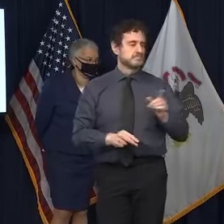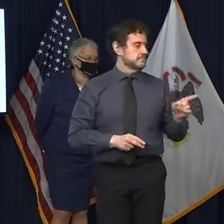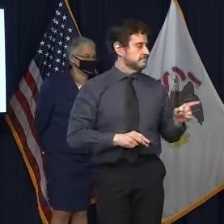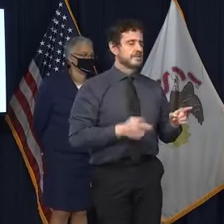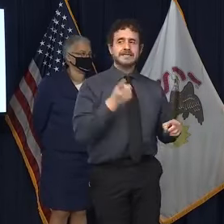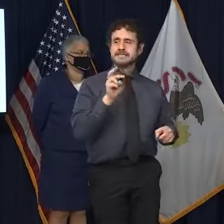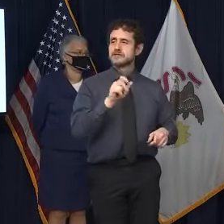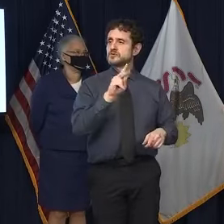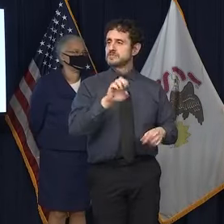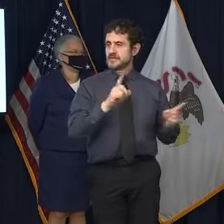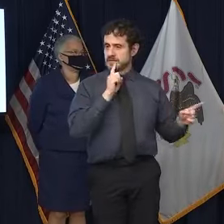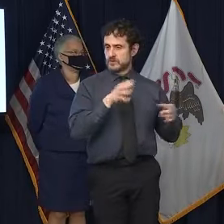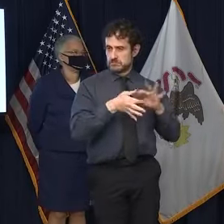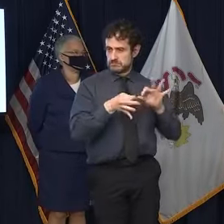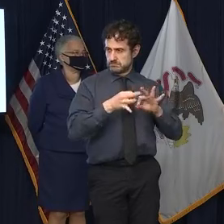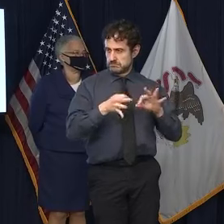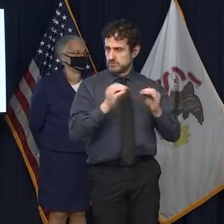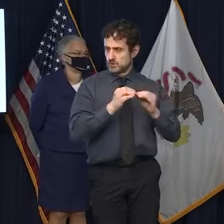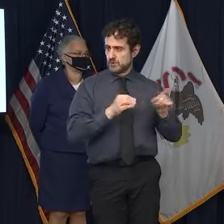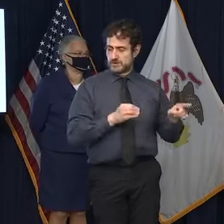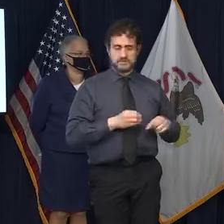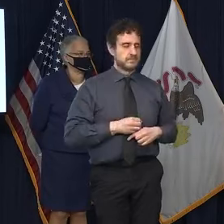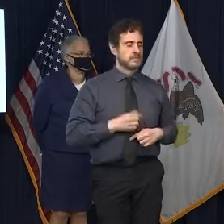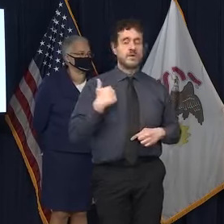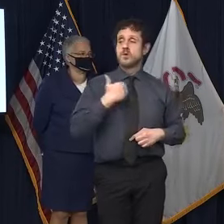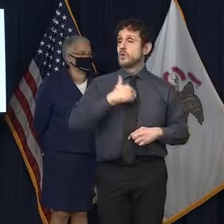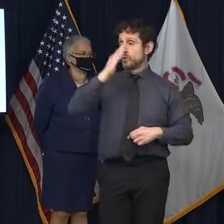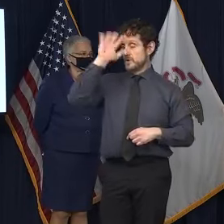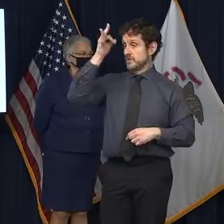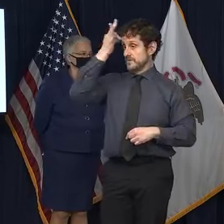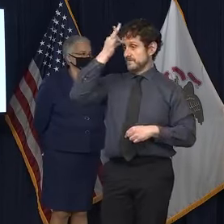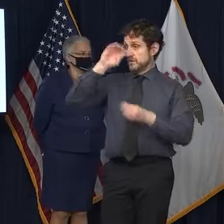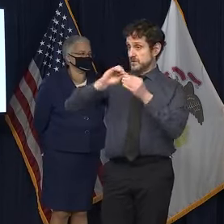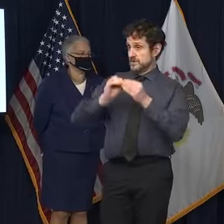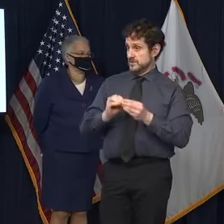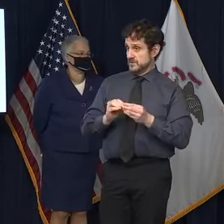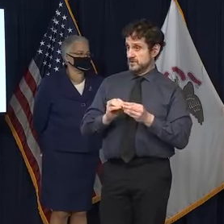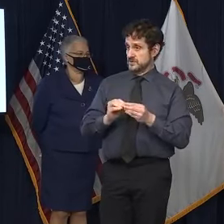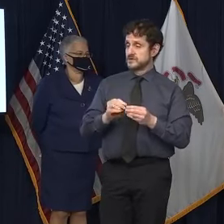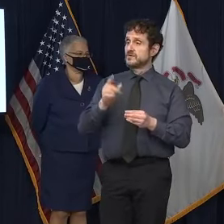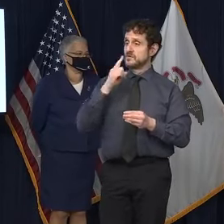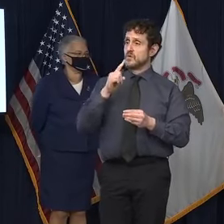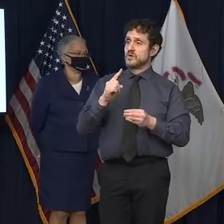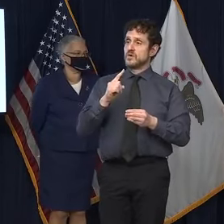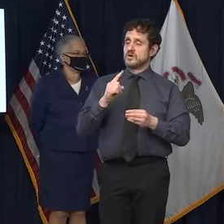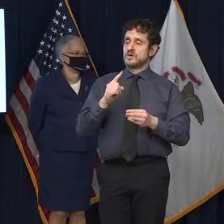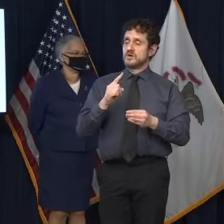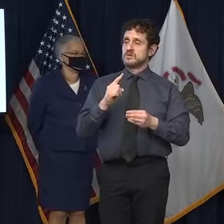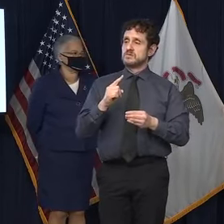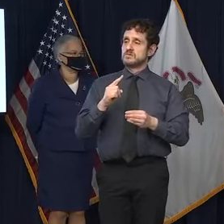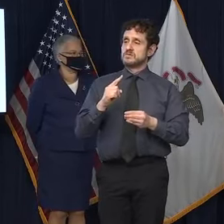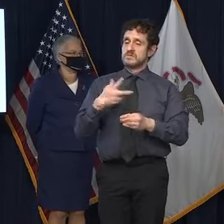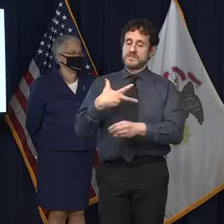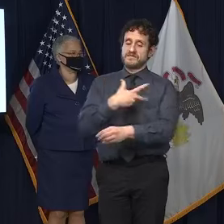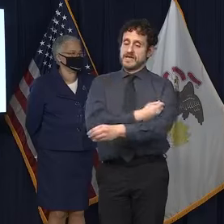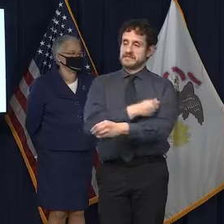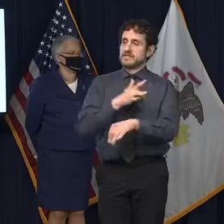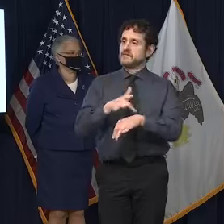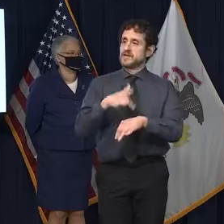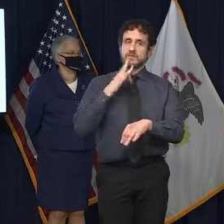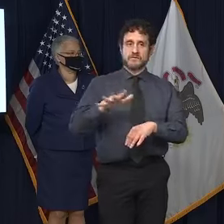So we know that the federal numbers, in terms of what will go out to all of the states and territories, has been decreased. So,